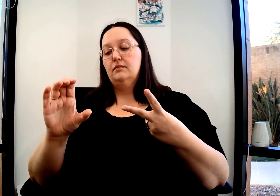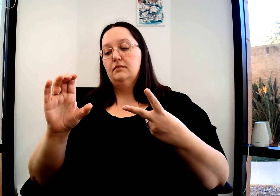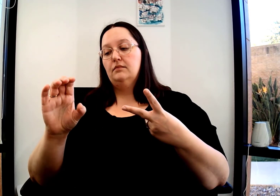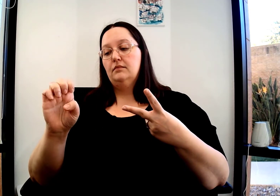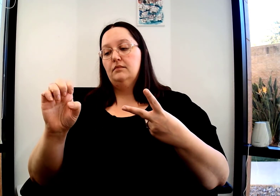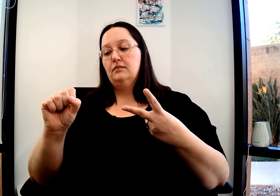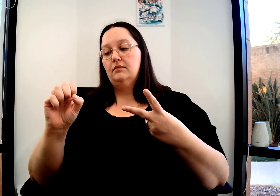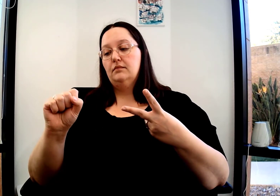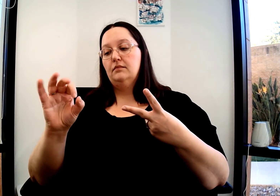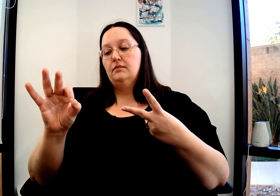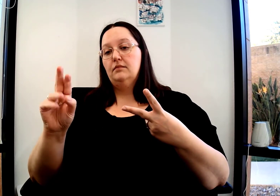successful.